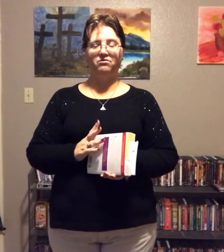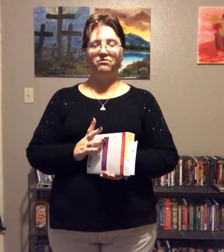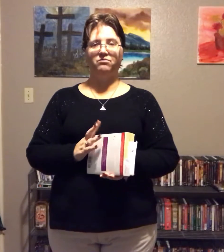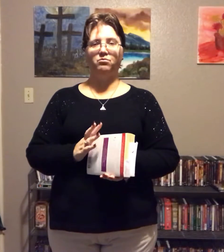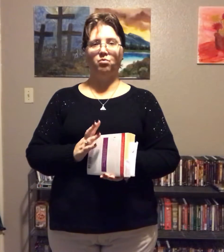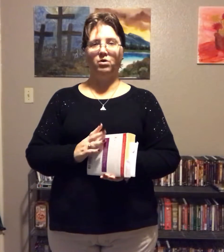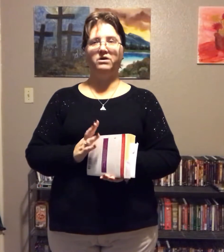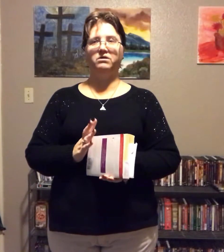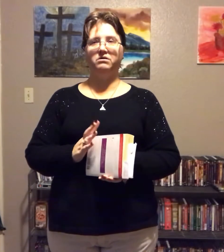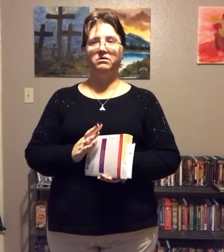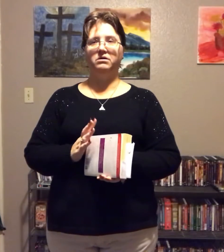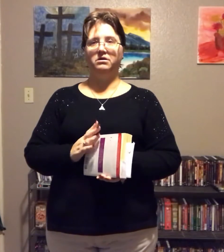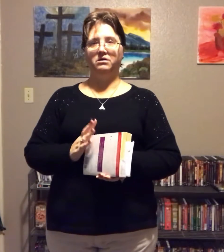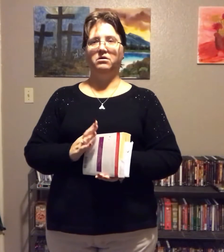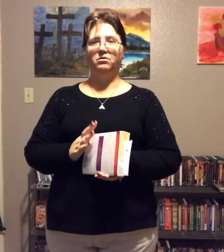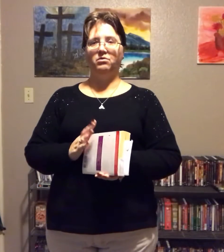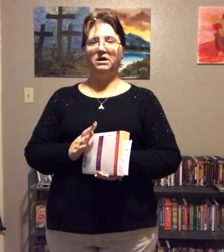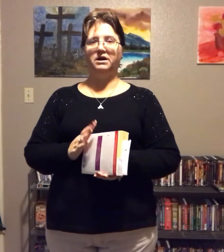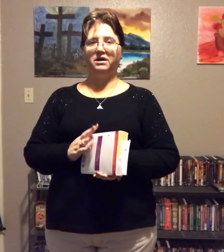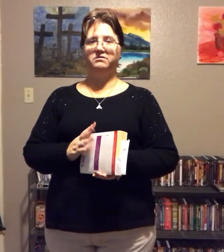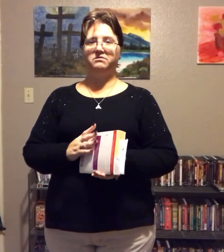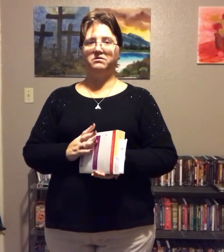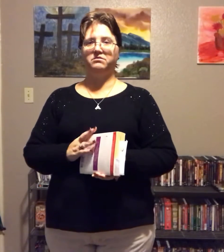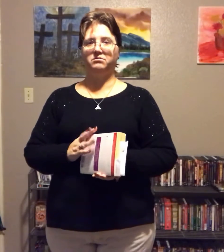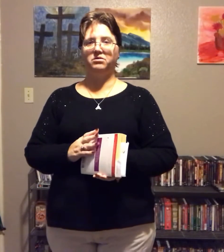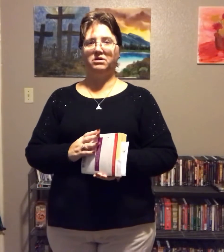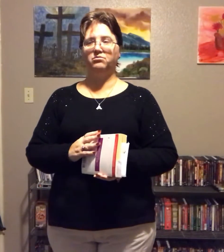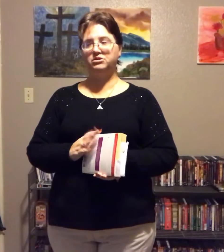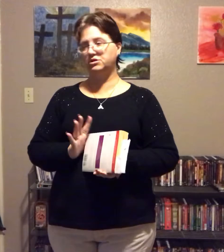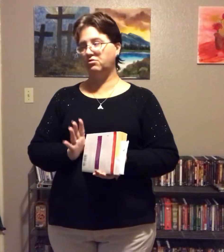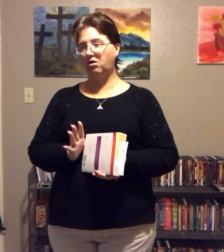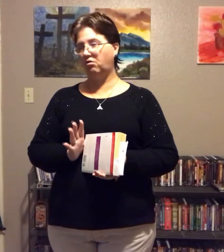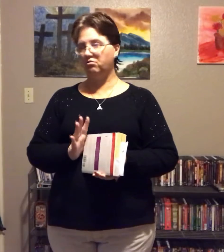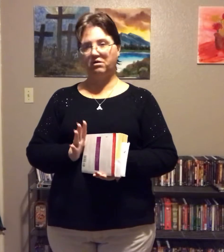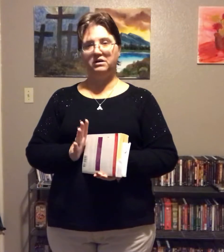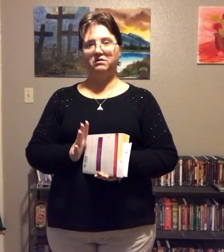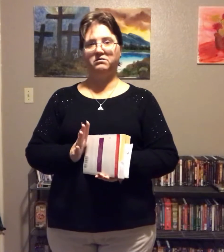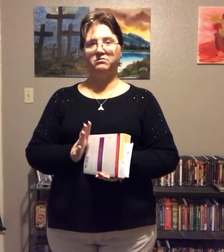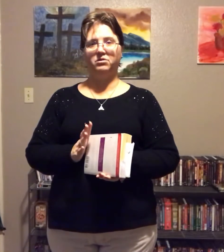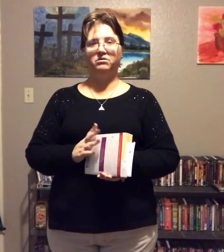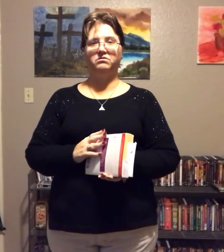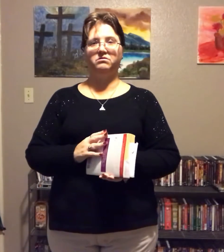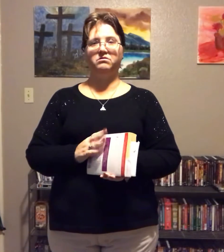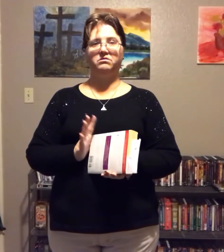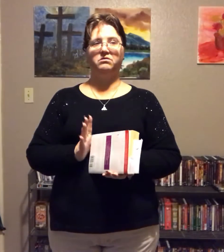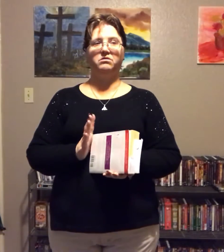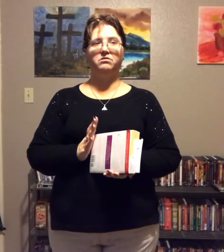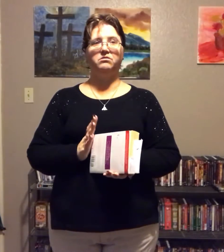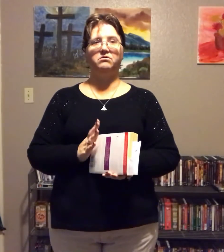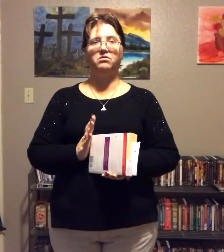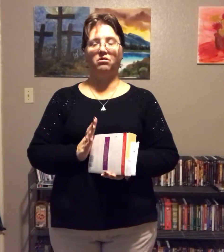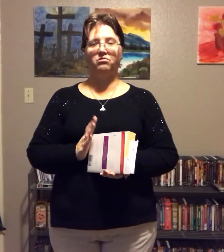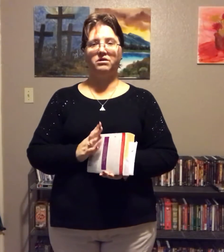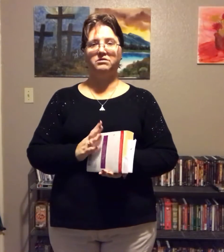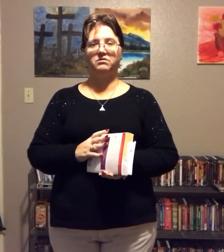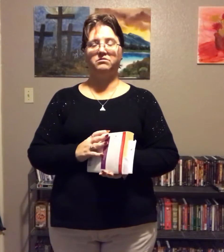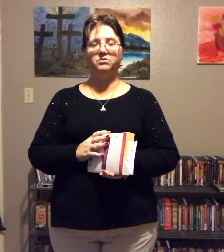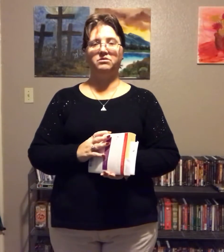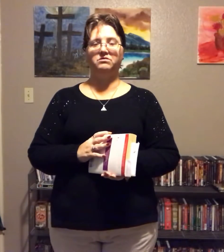one really nice testimony, which they're all great testimonies. All great testimonies.